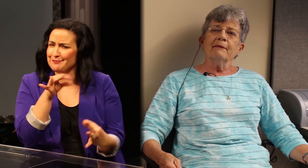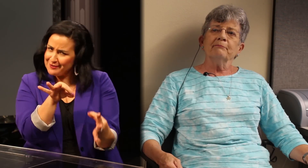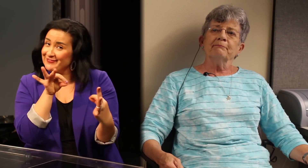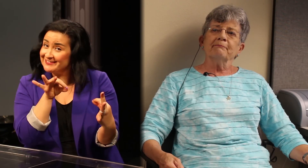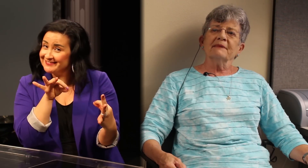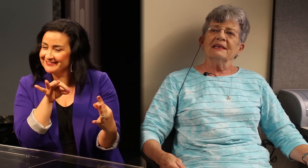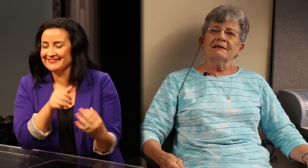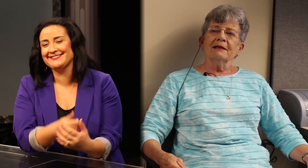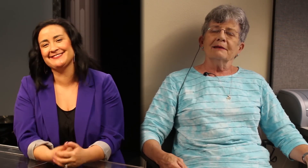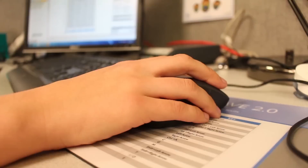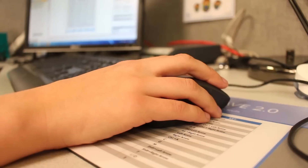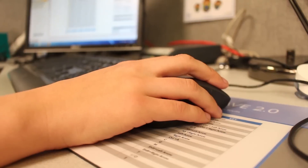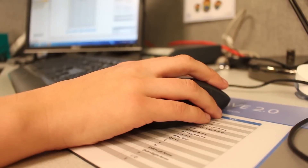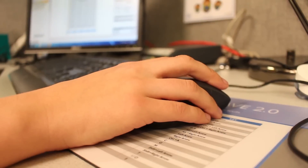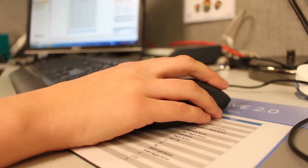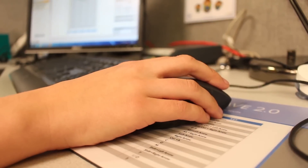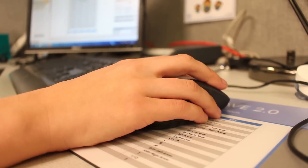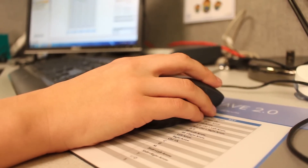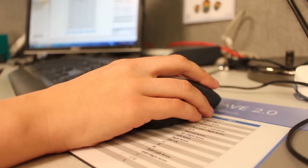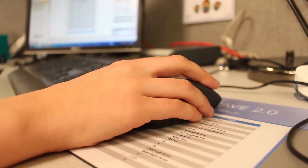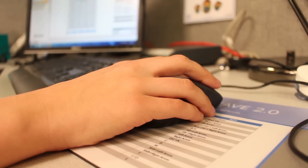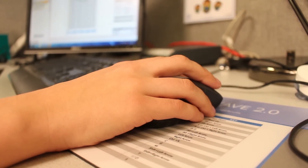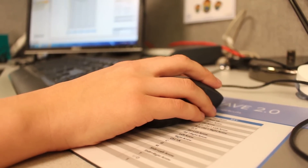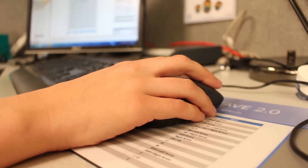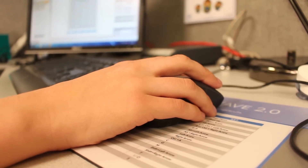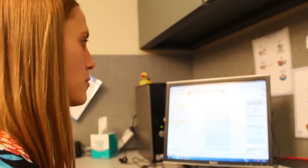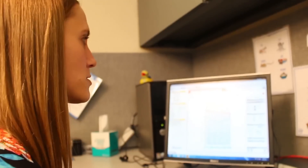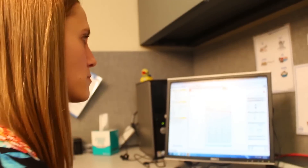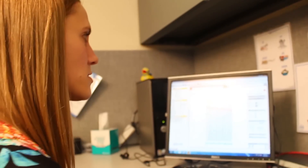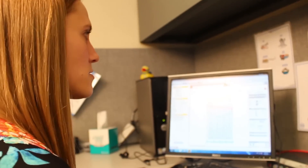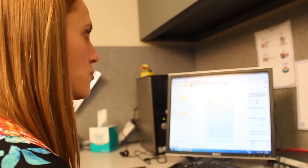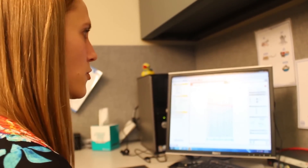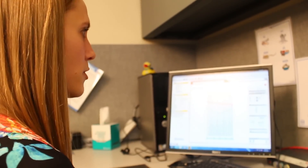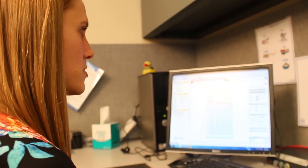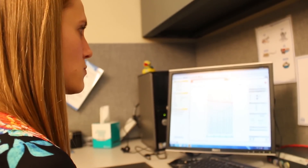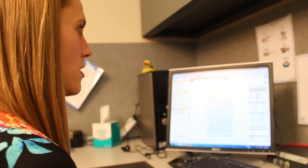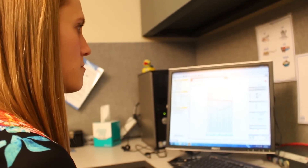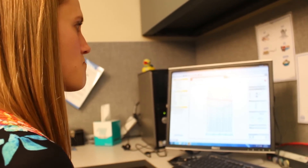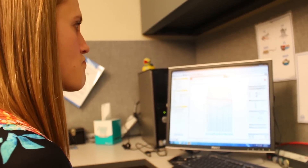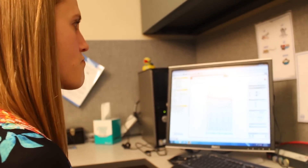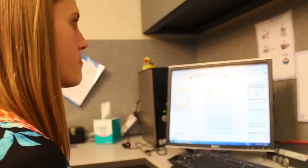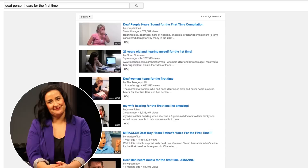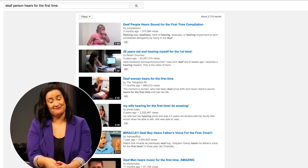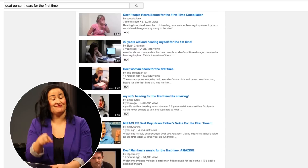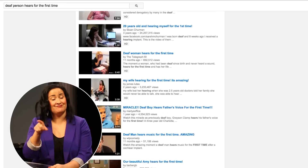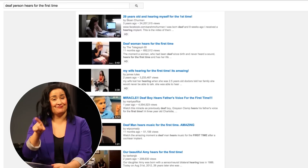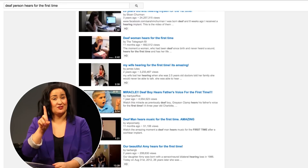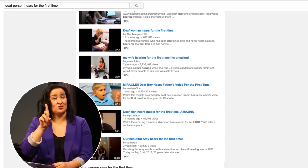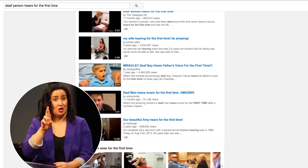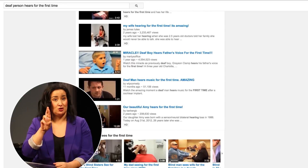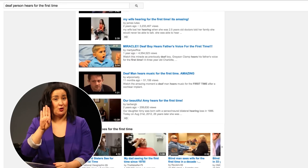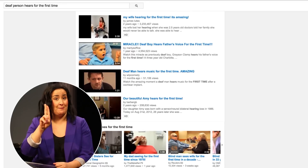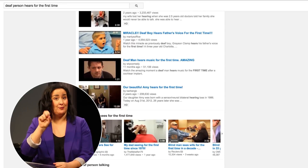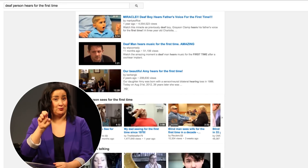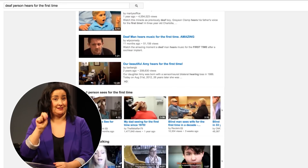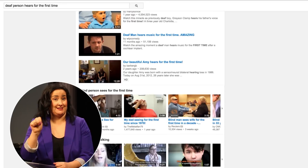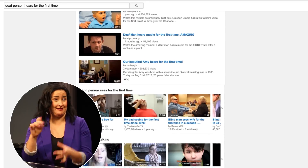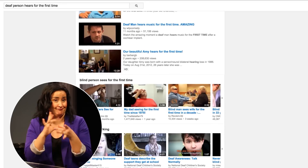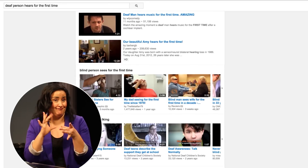it's almost I like perfection for dr. bussen she says